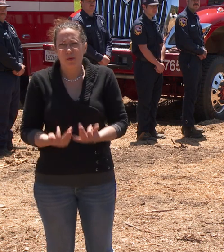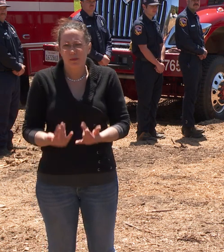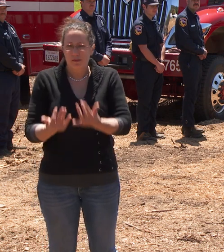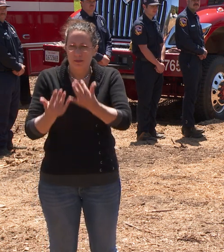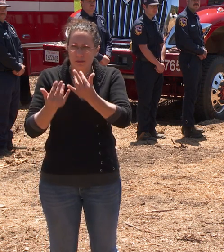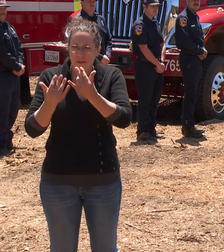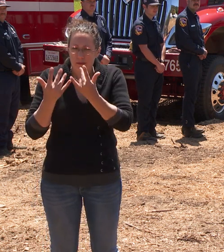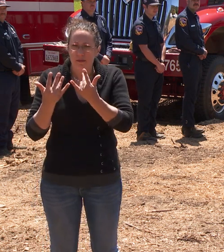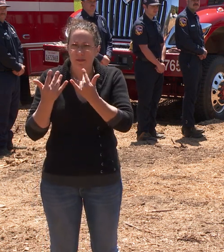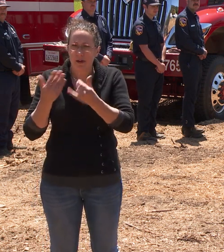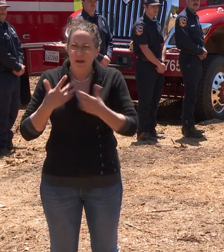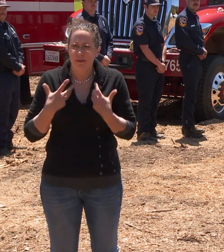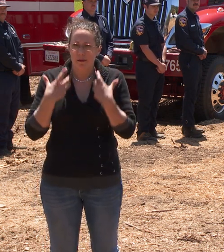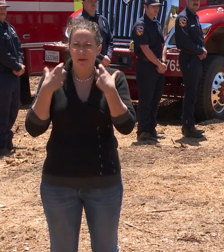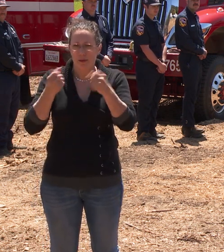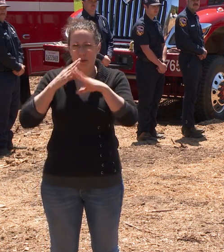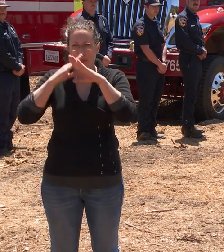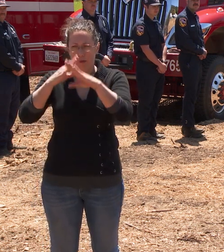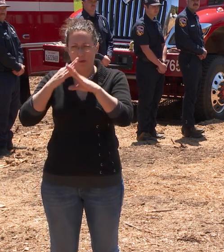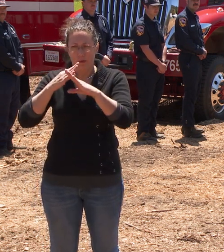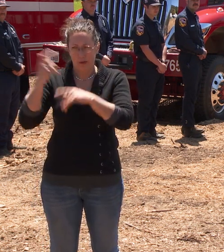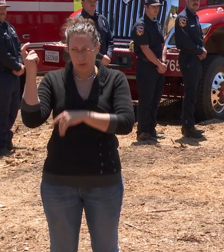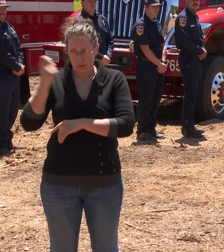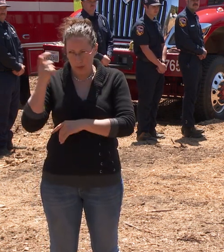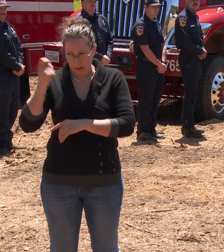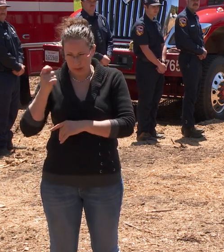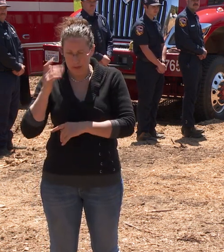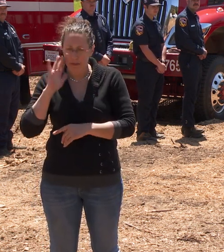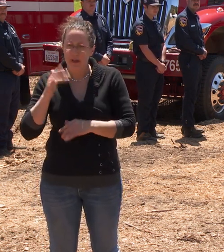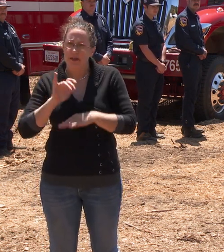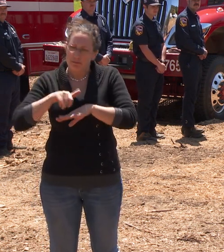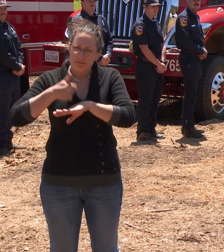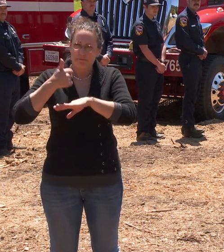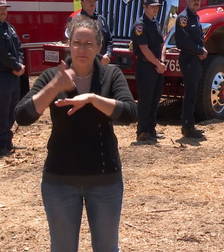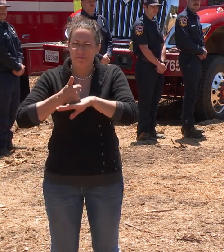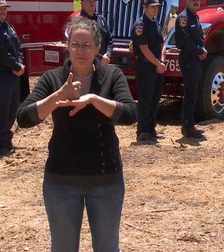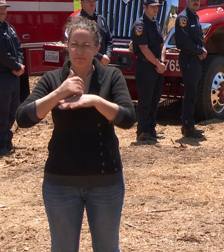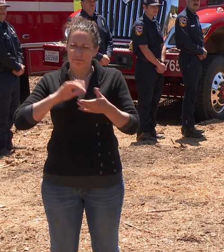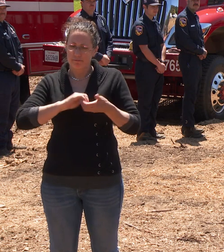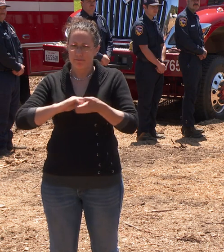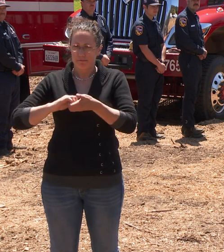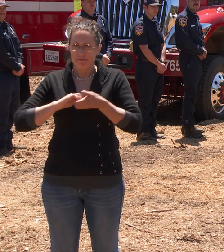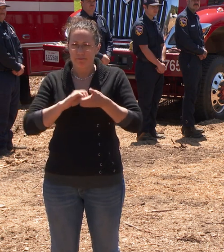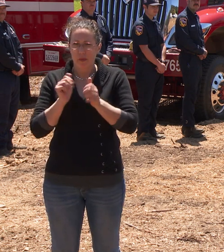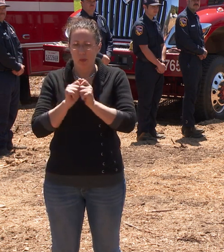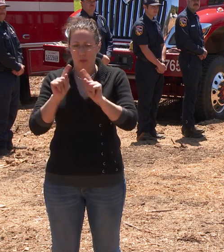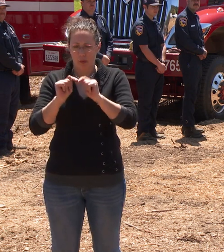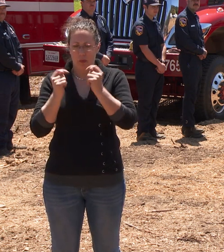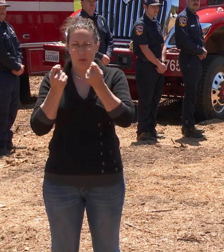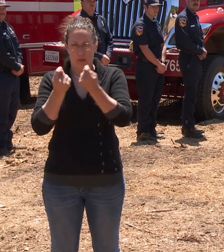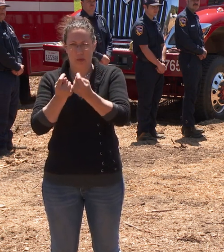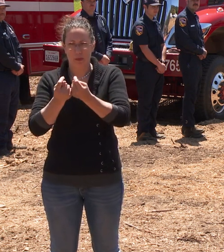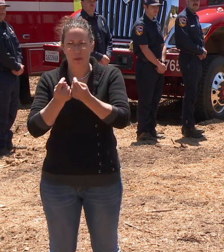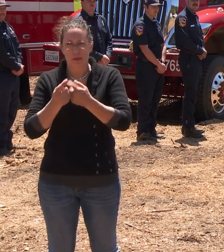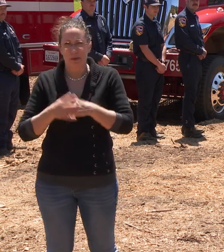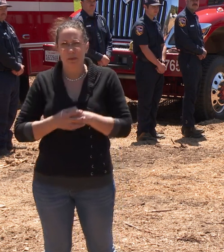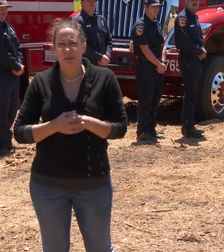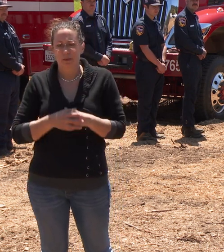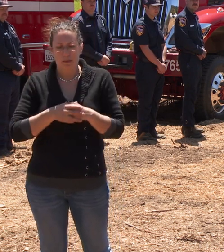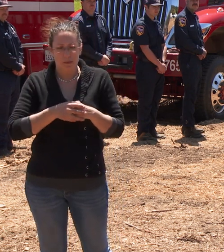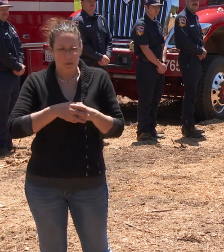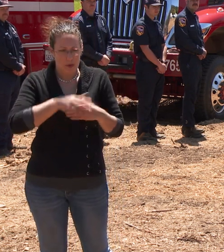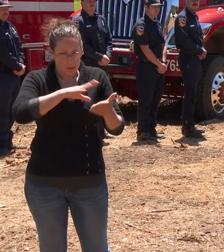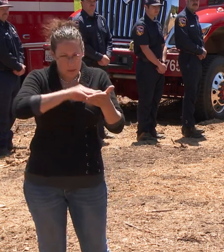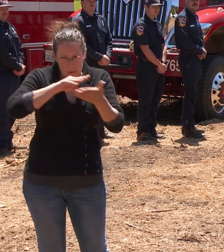health prevention grants. And we're building a relationship with our tribal nations and our tribal partners to learn from their